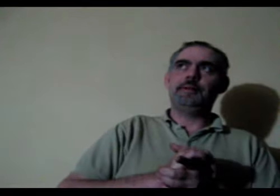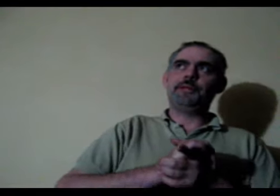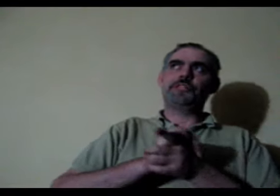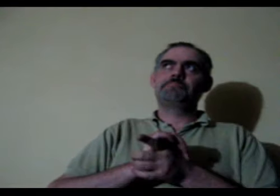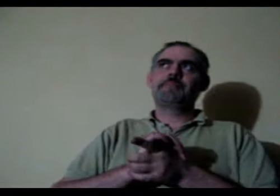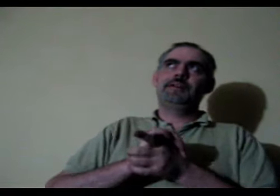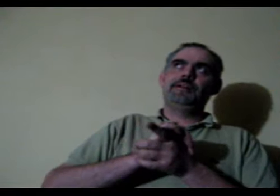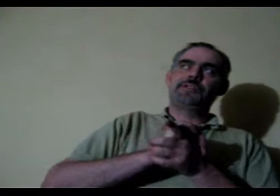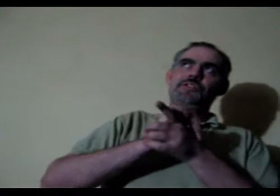coincidence yeah because